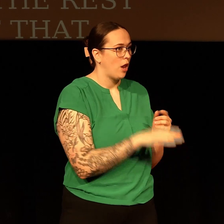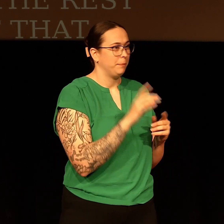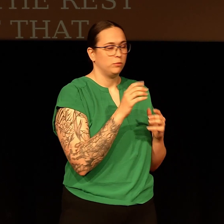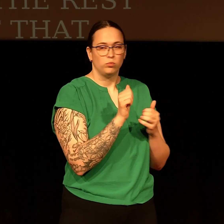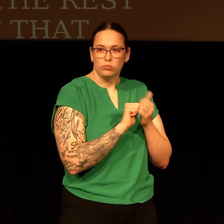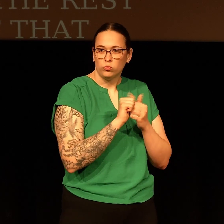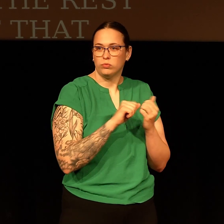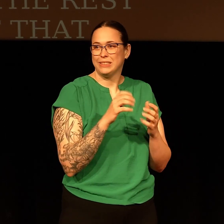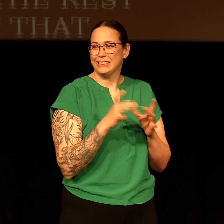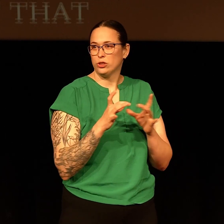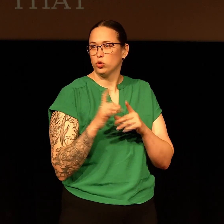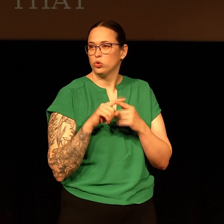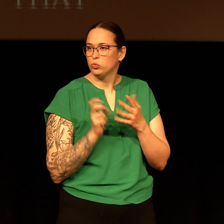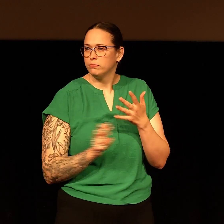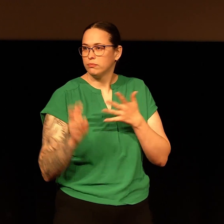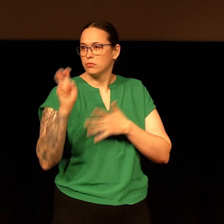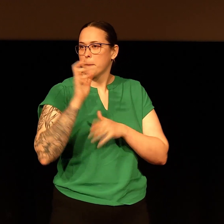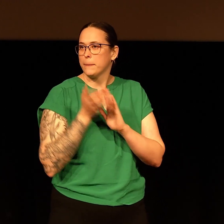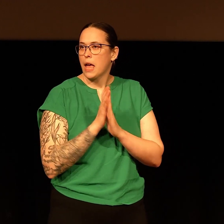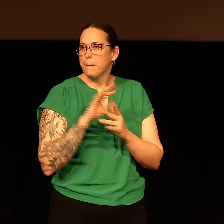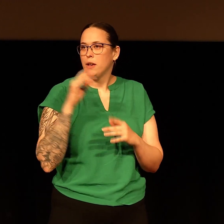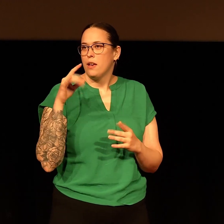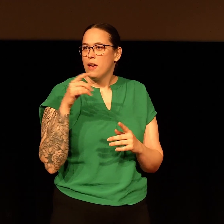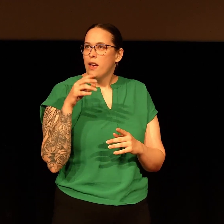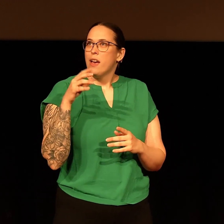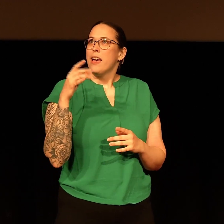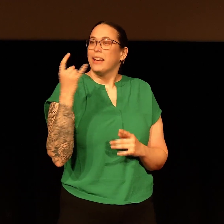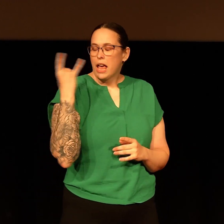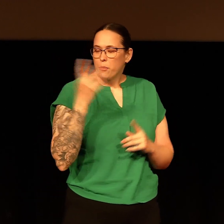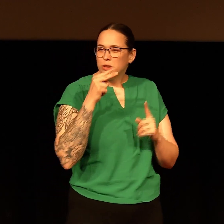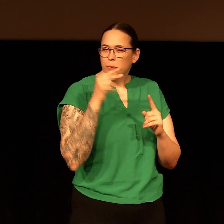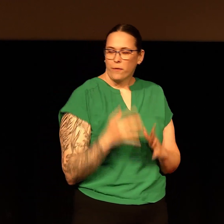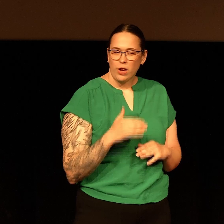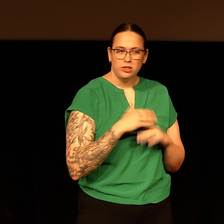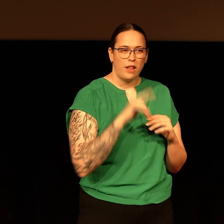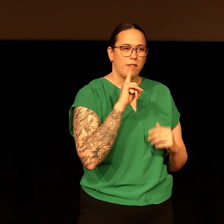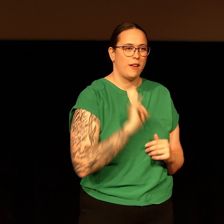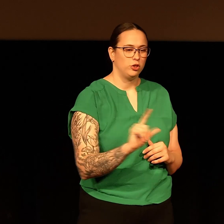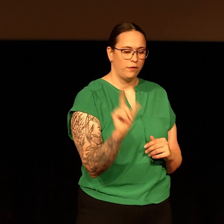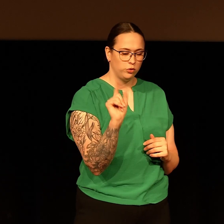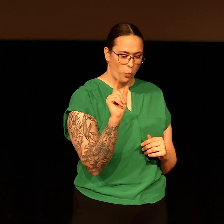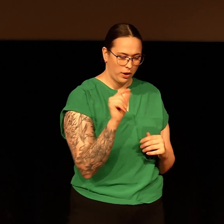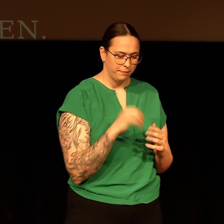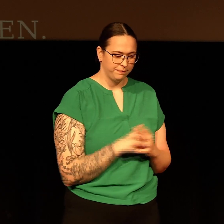bottom up. I was a dishwasher. I moved up to catering supervisor at the age of 20.